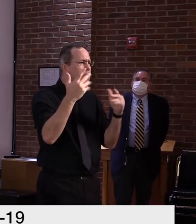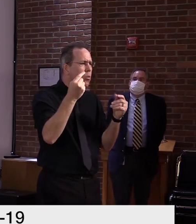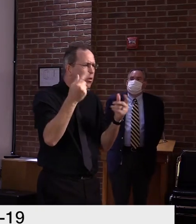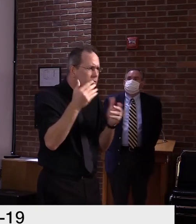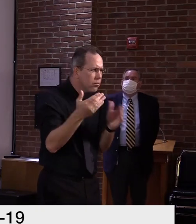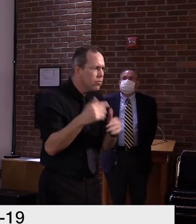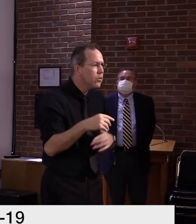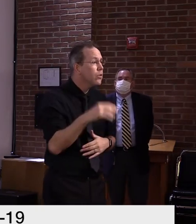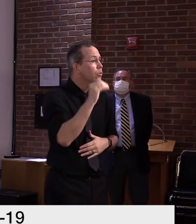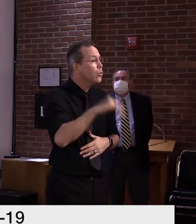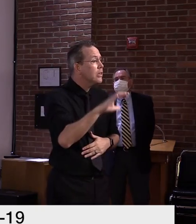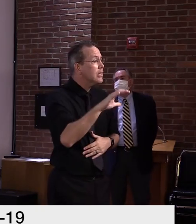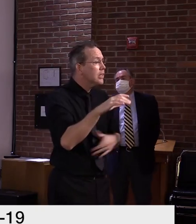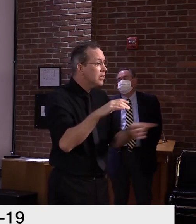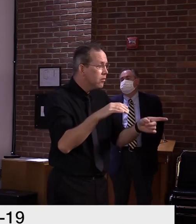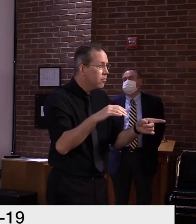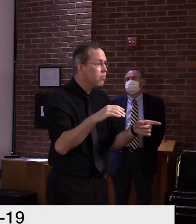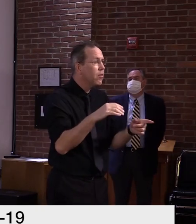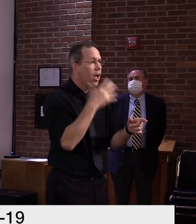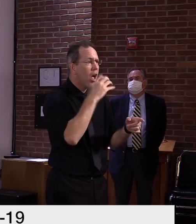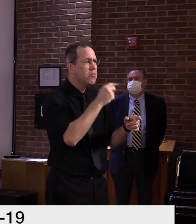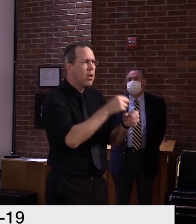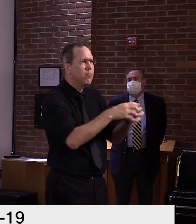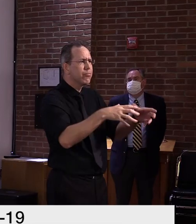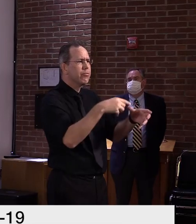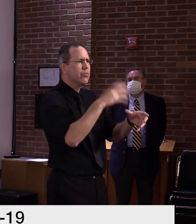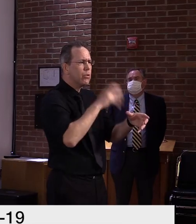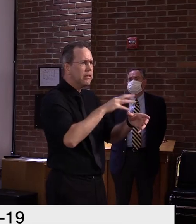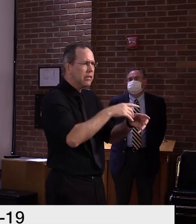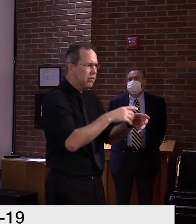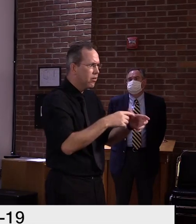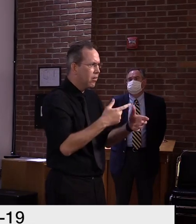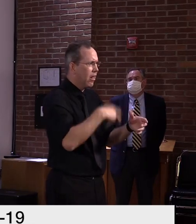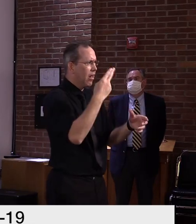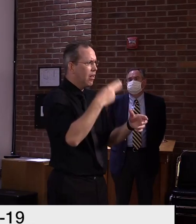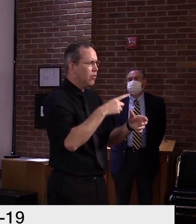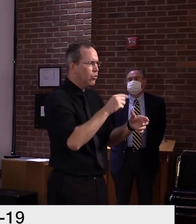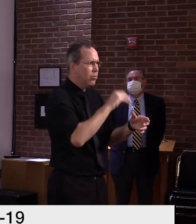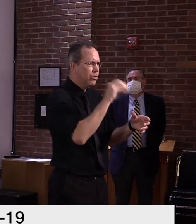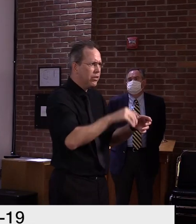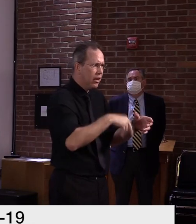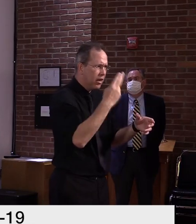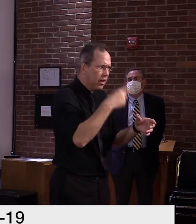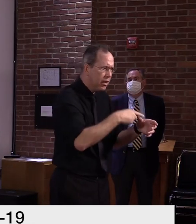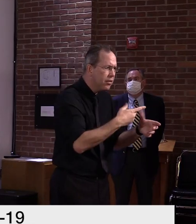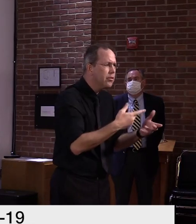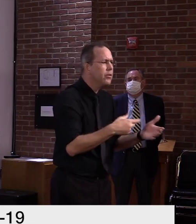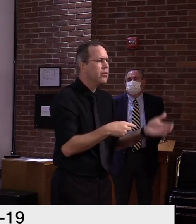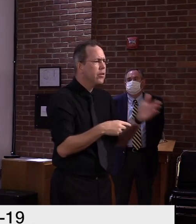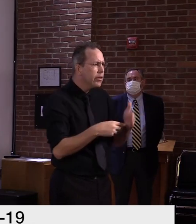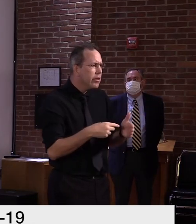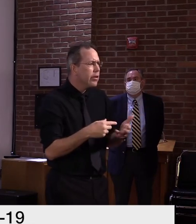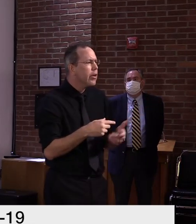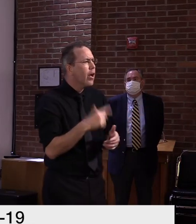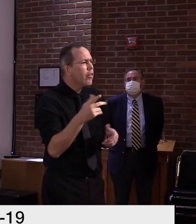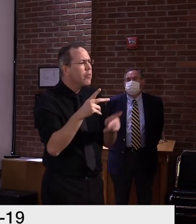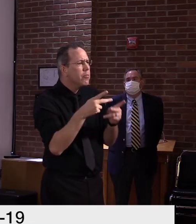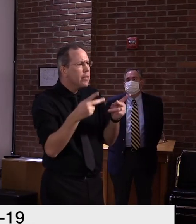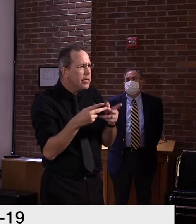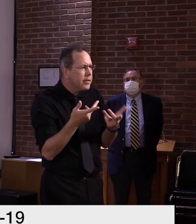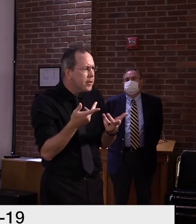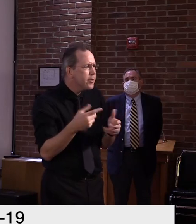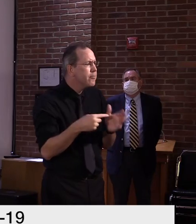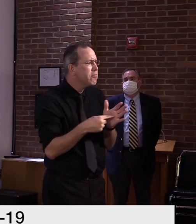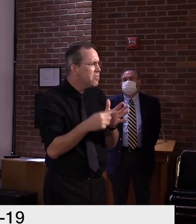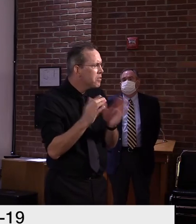in the 20 plus percent range. Um, places like, um, that are active but not